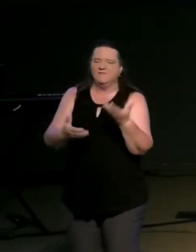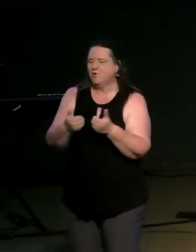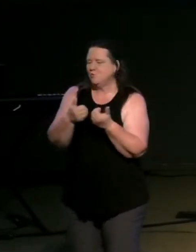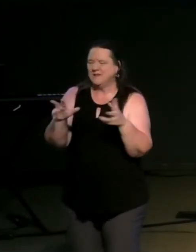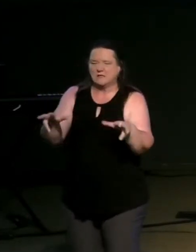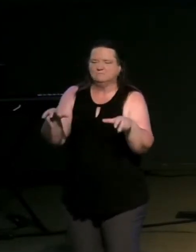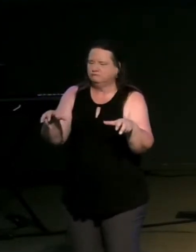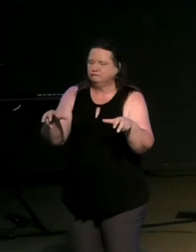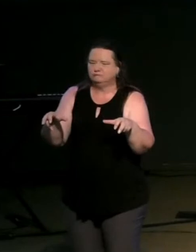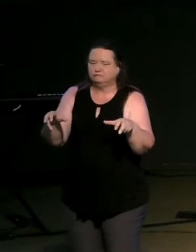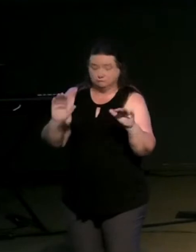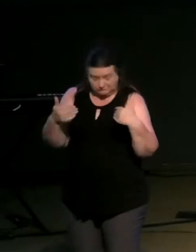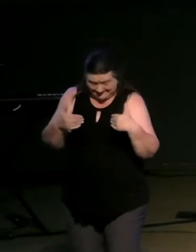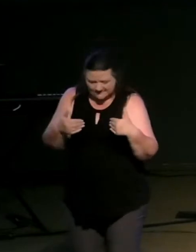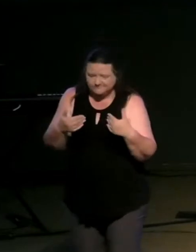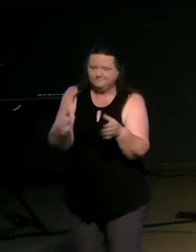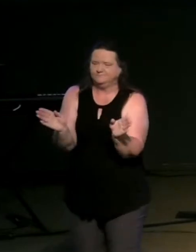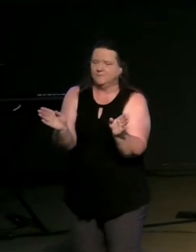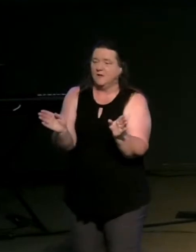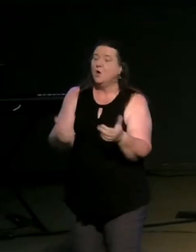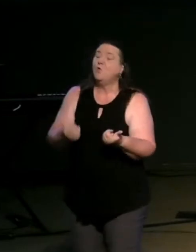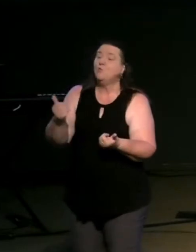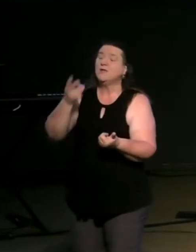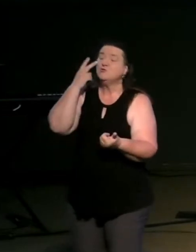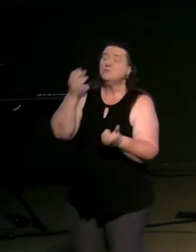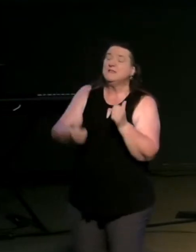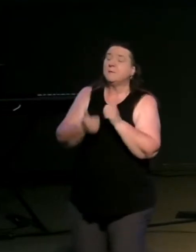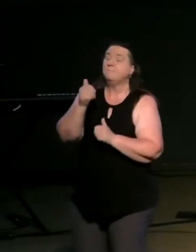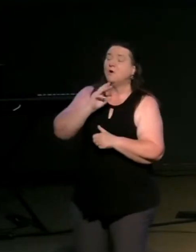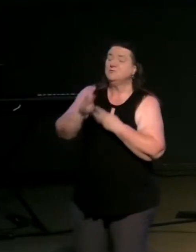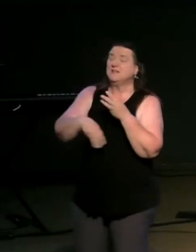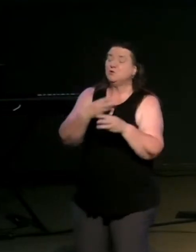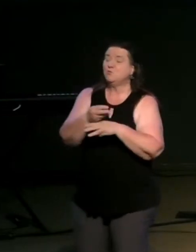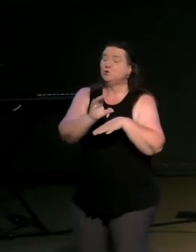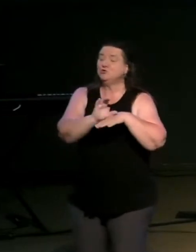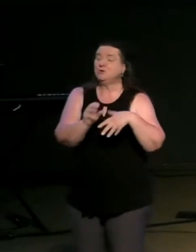love which one do you see most in society church